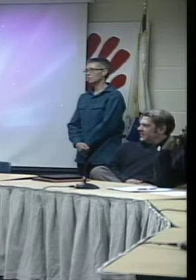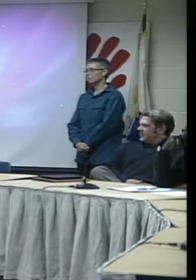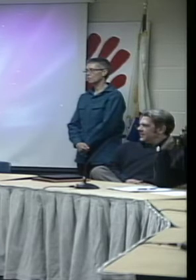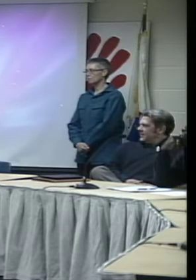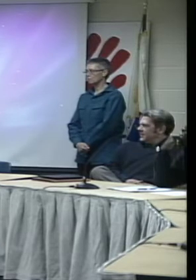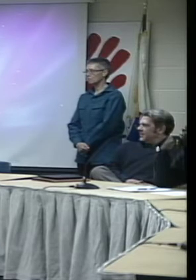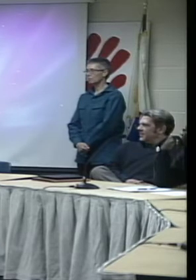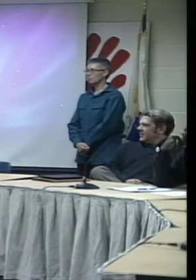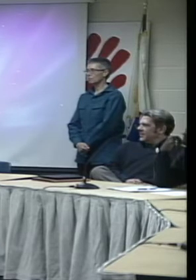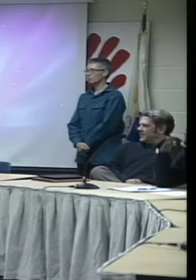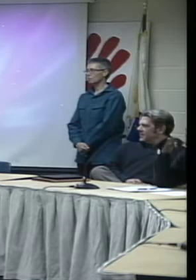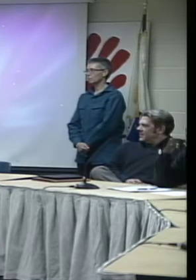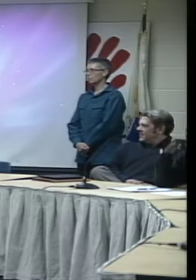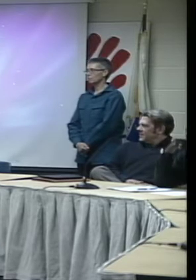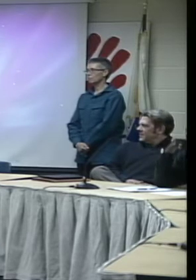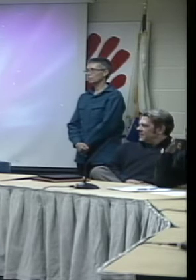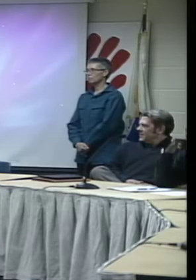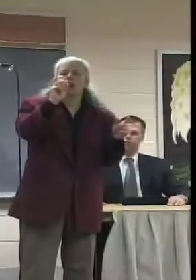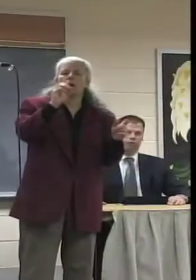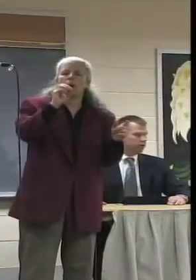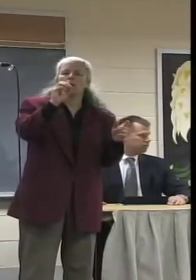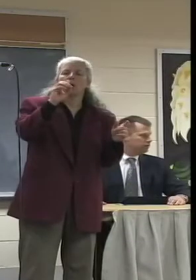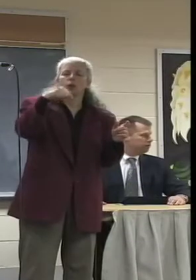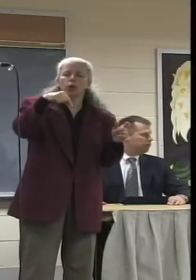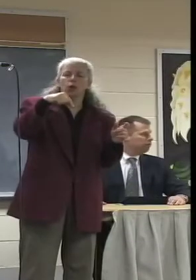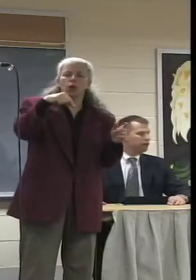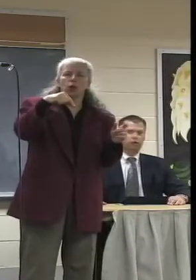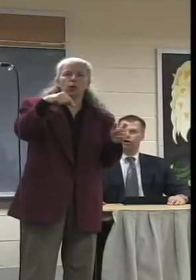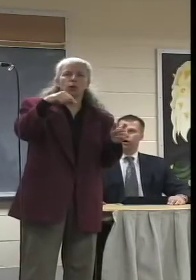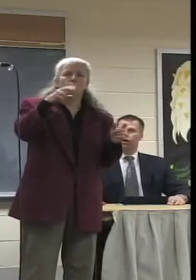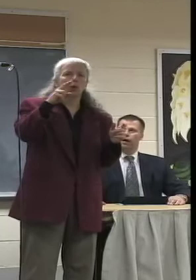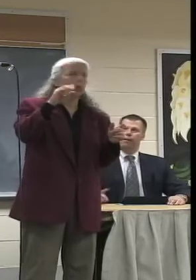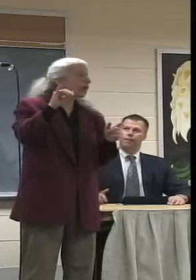Vanessa Oquendo, O-Q-U-E-N-D-O. I'm